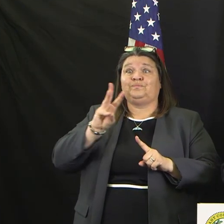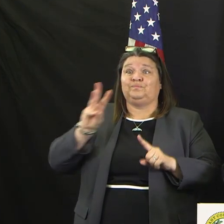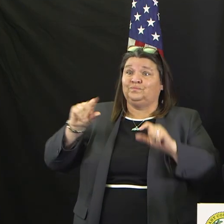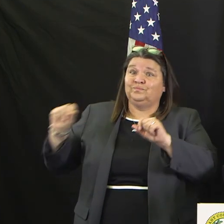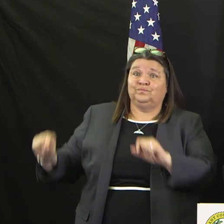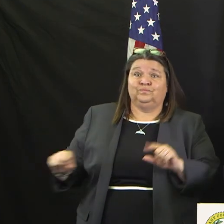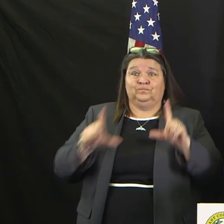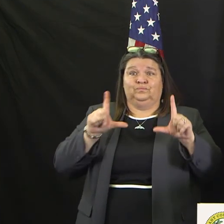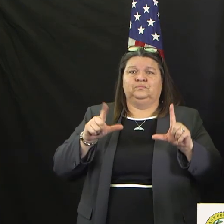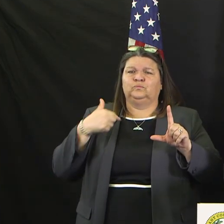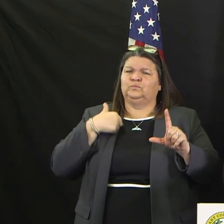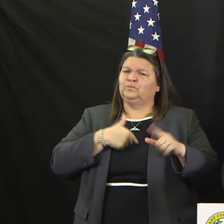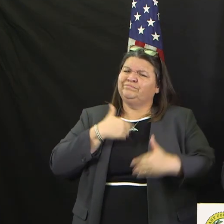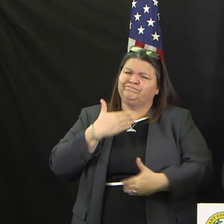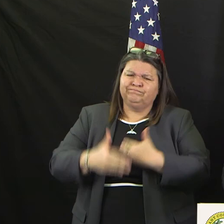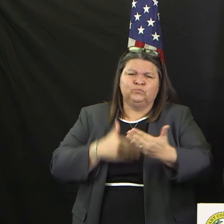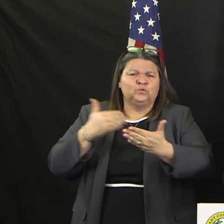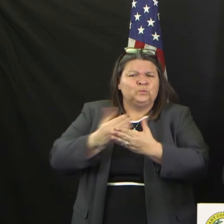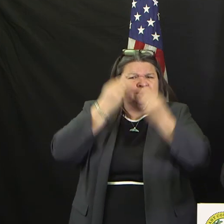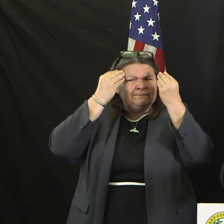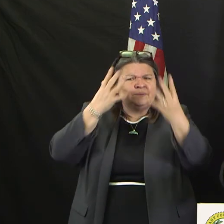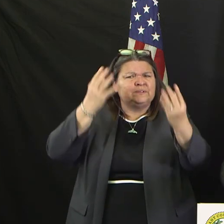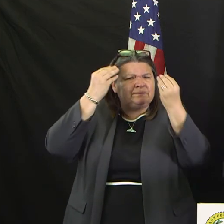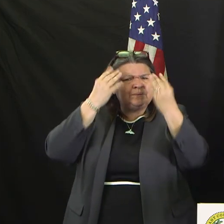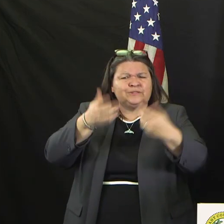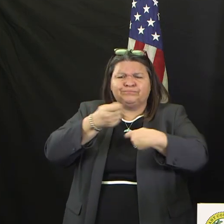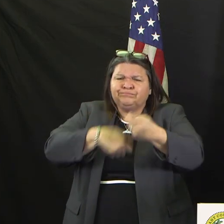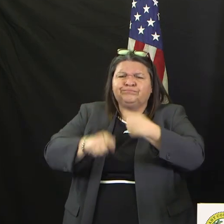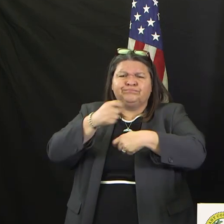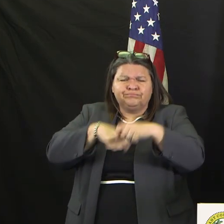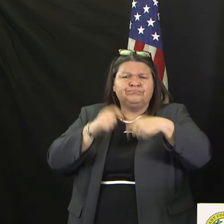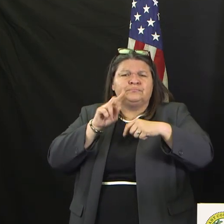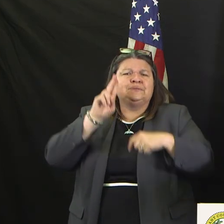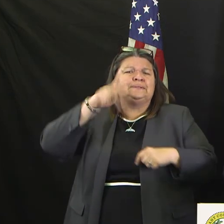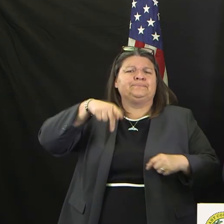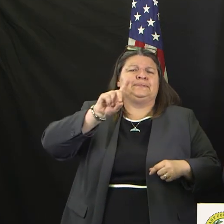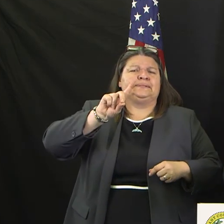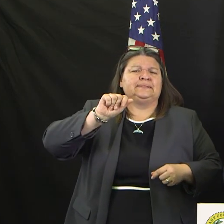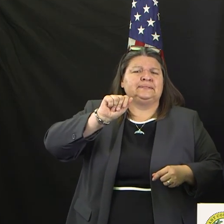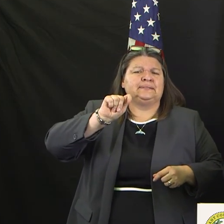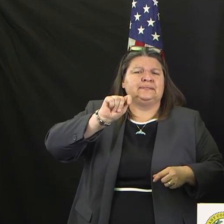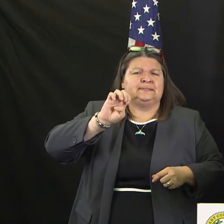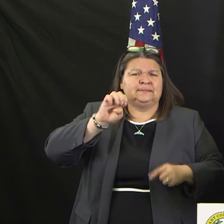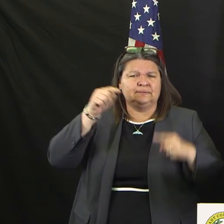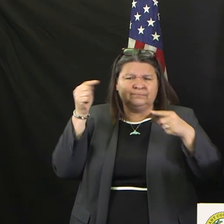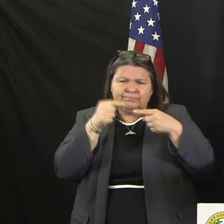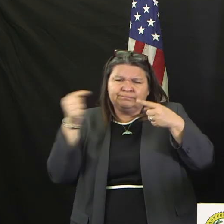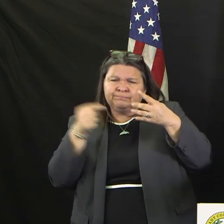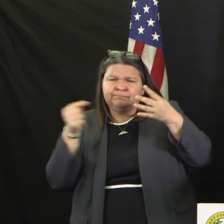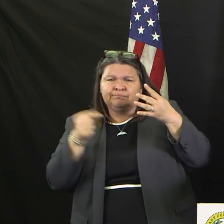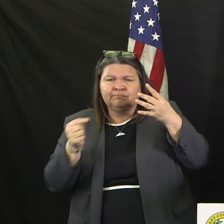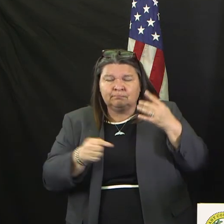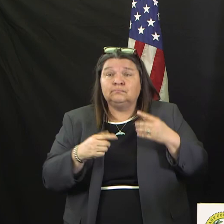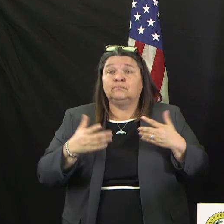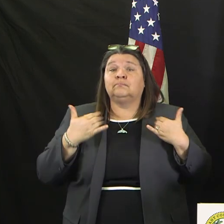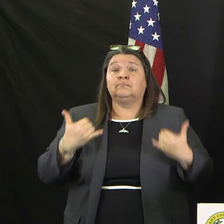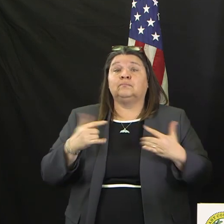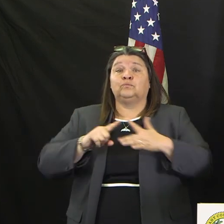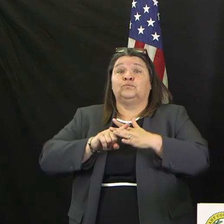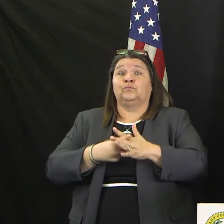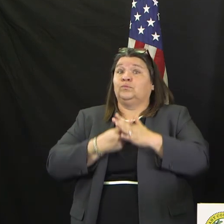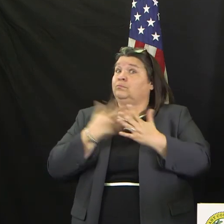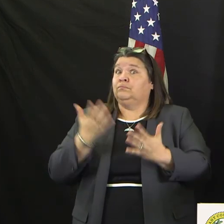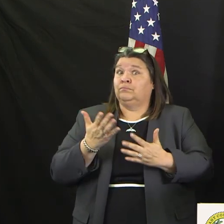the declaration today is very similar to the ones that were issued earlier. It will become effective at 12.01, one minute after